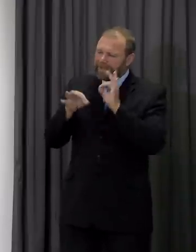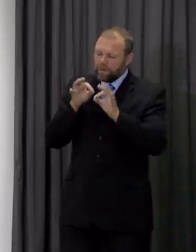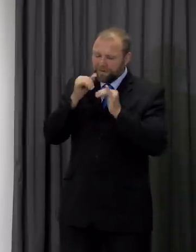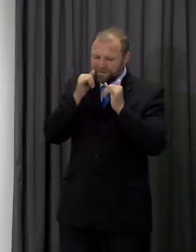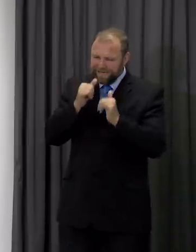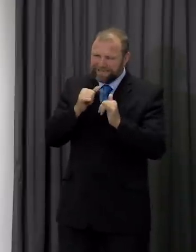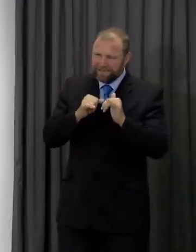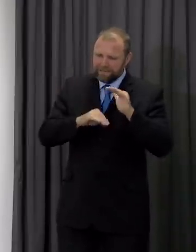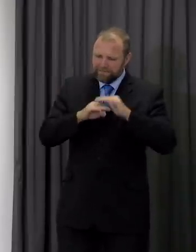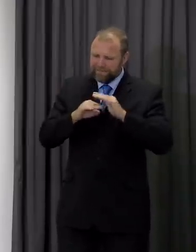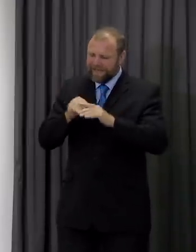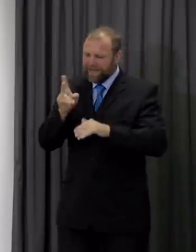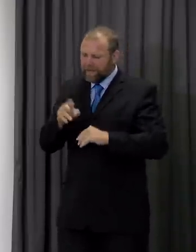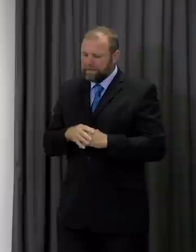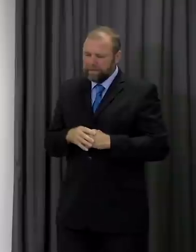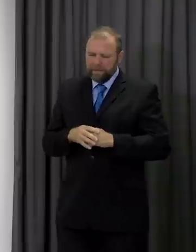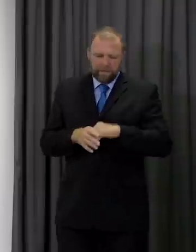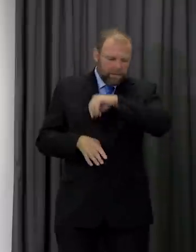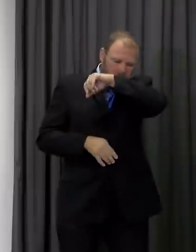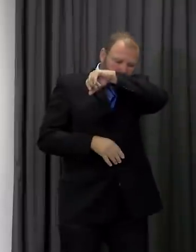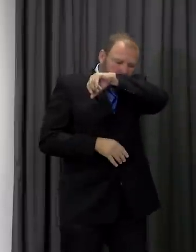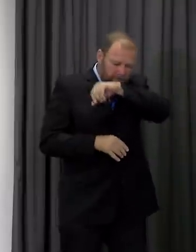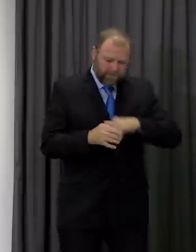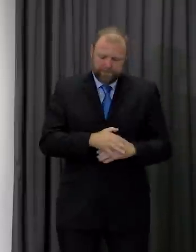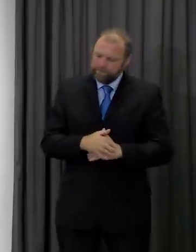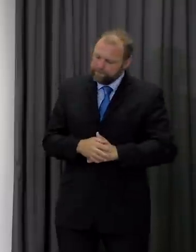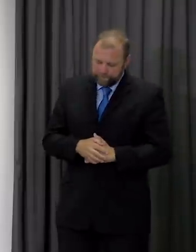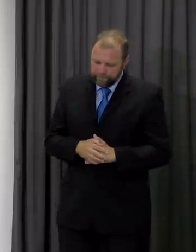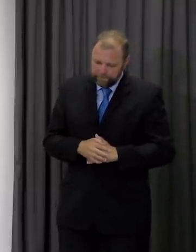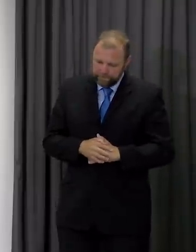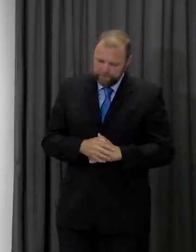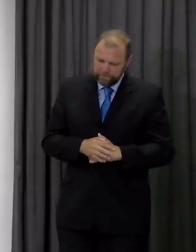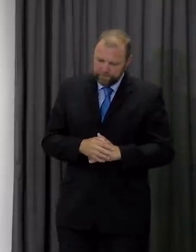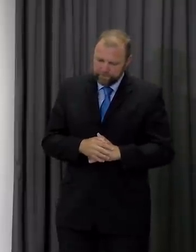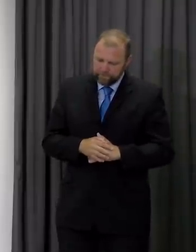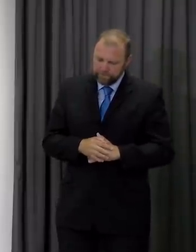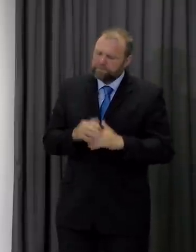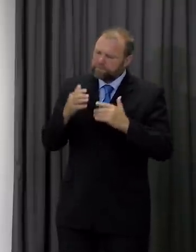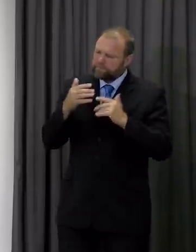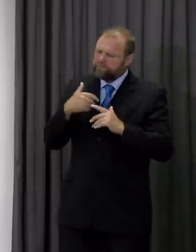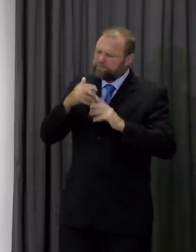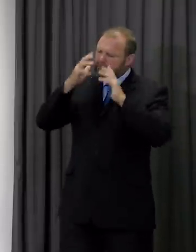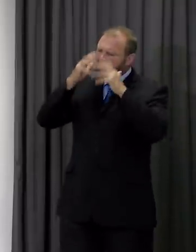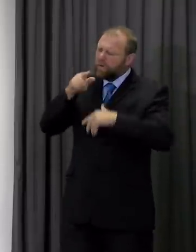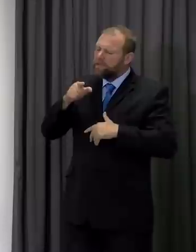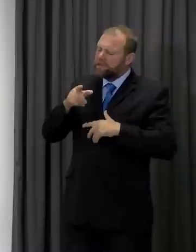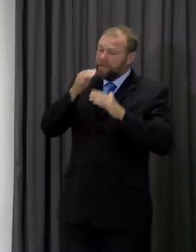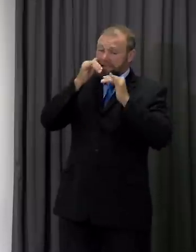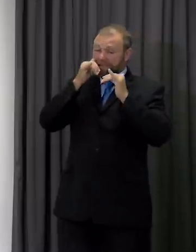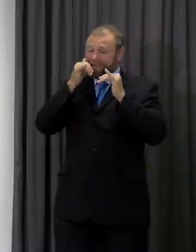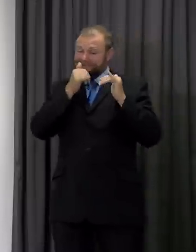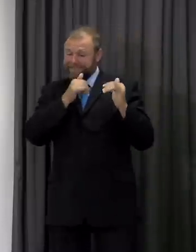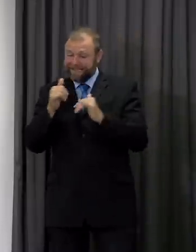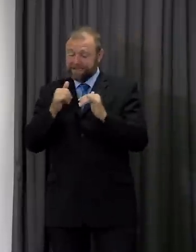there have been concerns that the testing capacity effectively being shifted from North Wales